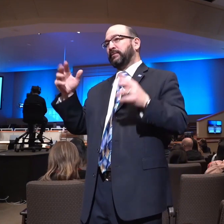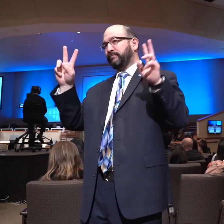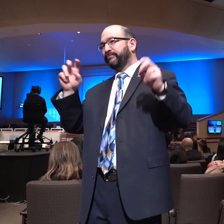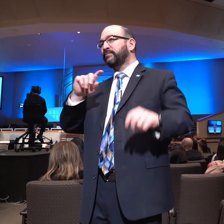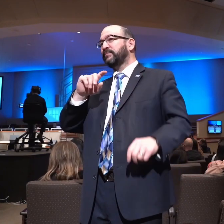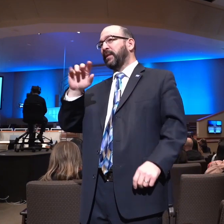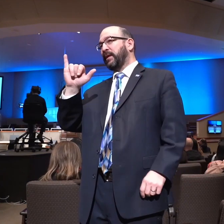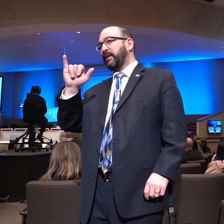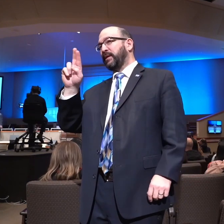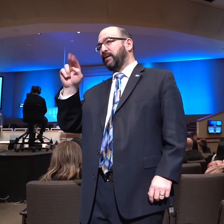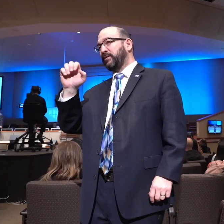people once again.